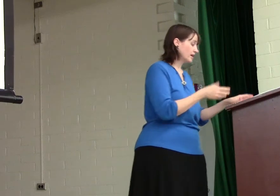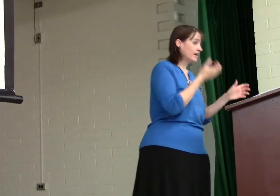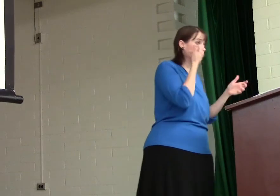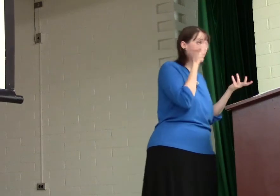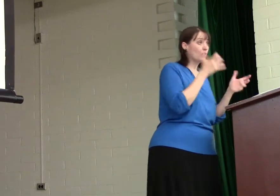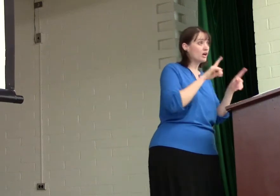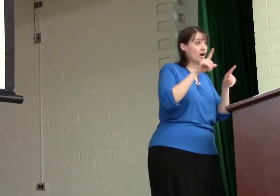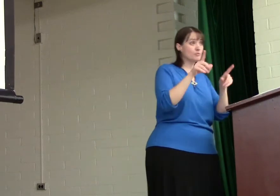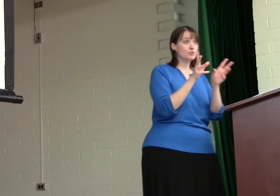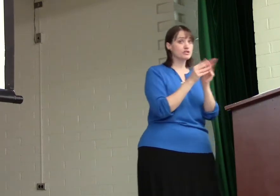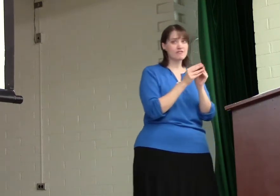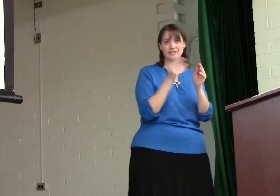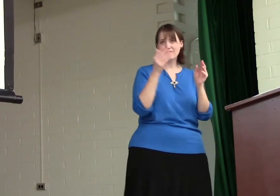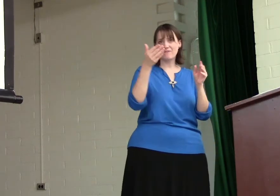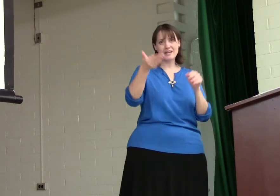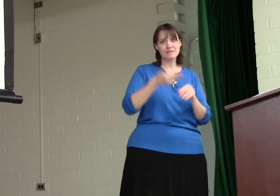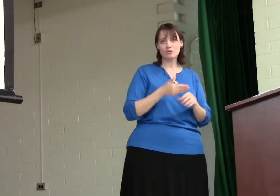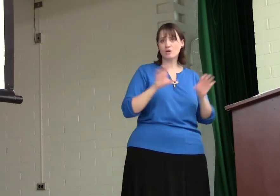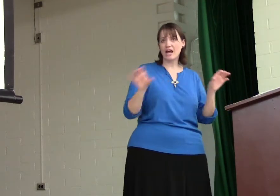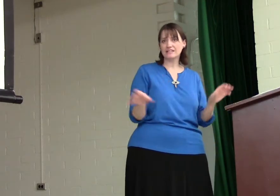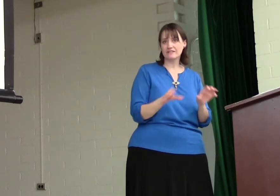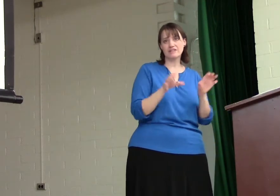If they don't want to come to a service, invite them to an activity.